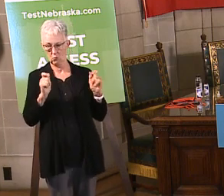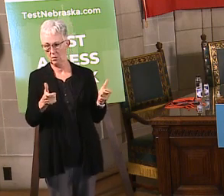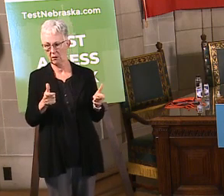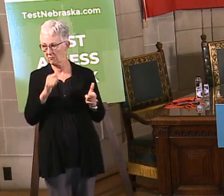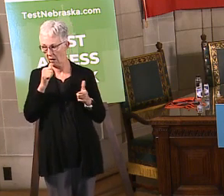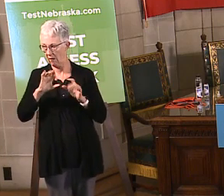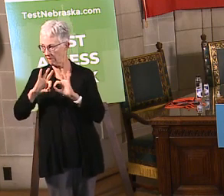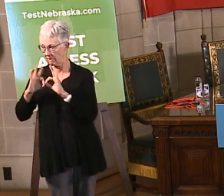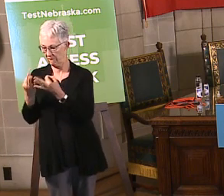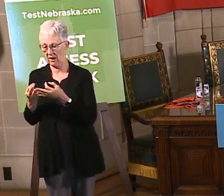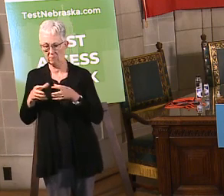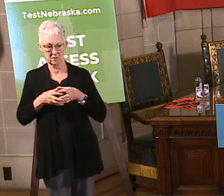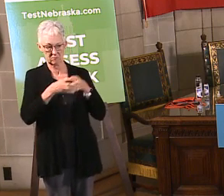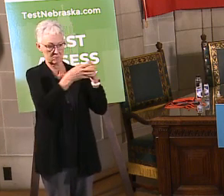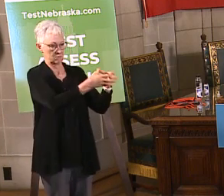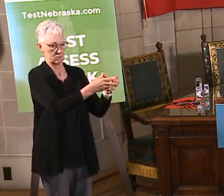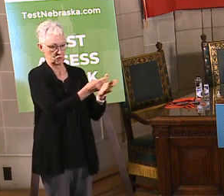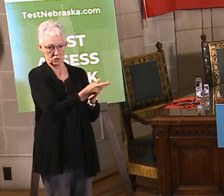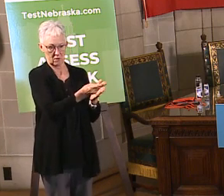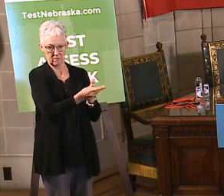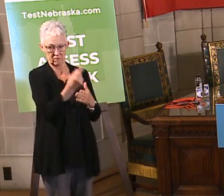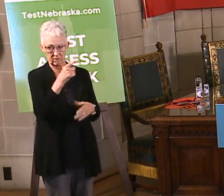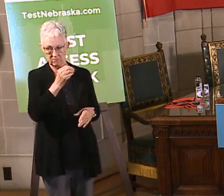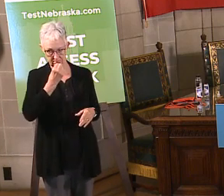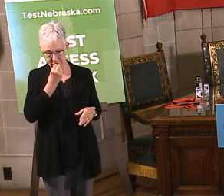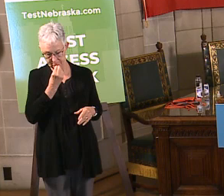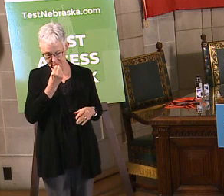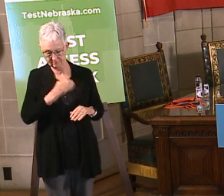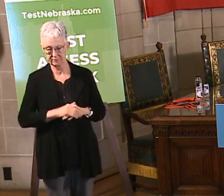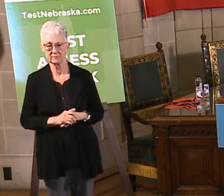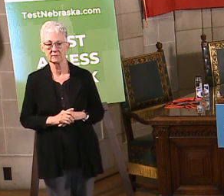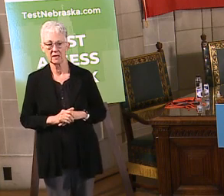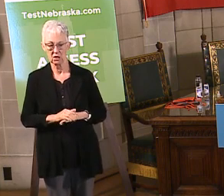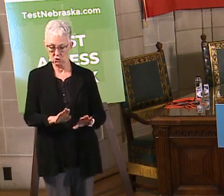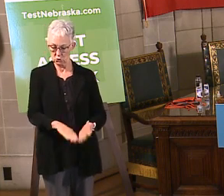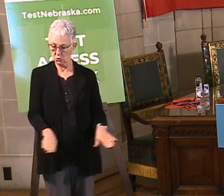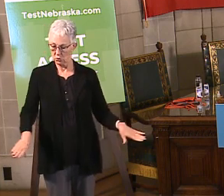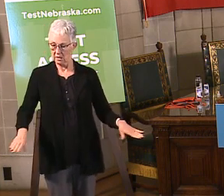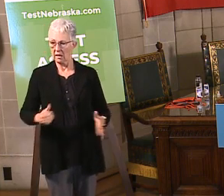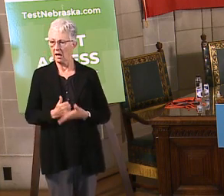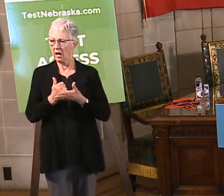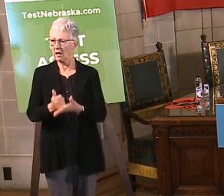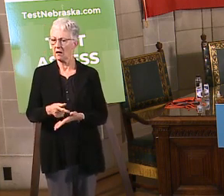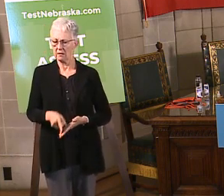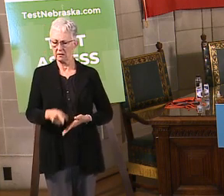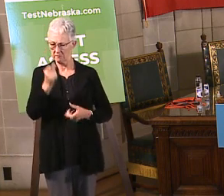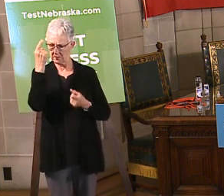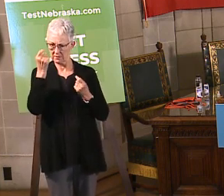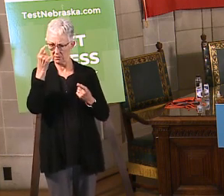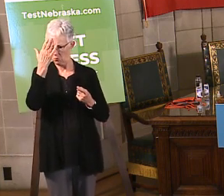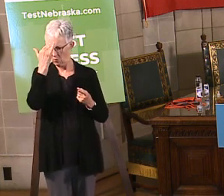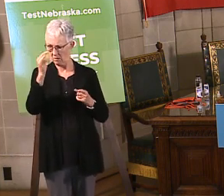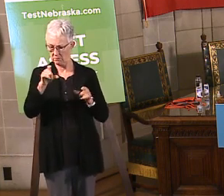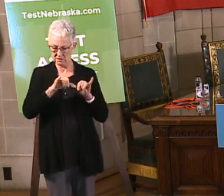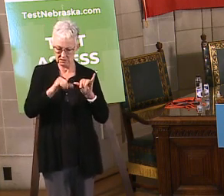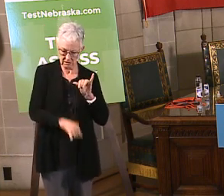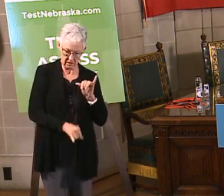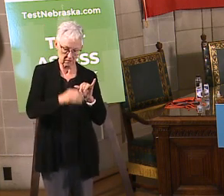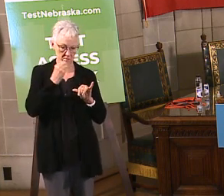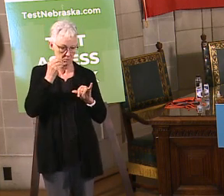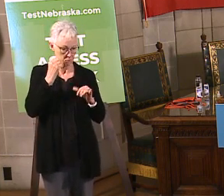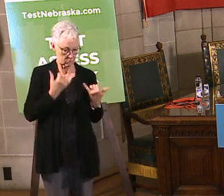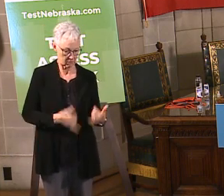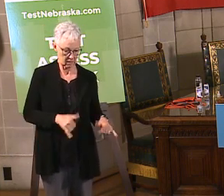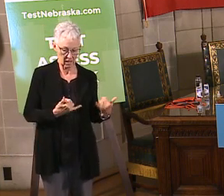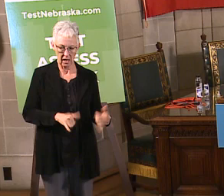you when you go shopping. Four, help kids socially distance. Keep them at home to play. Avoid playgrounds and large group sports.